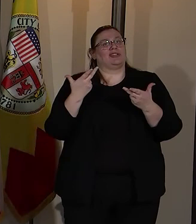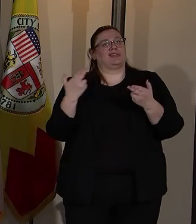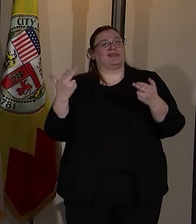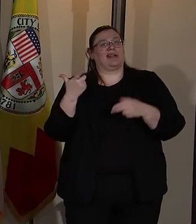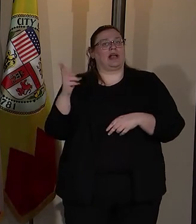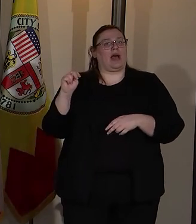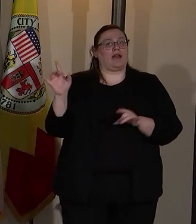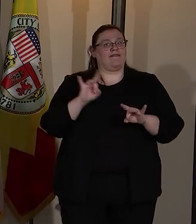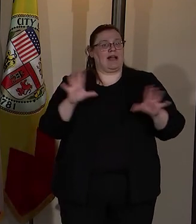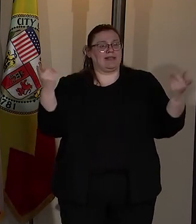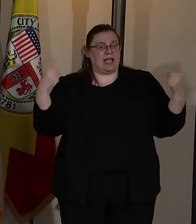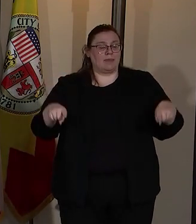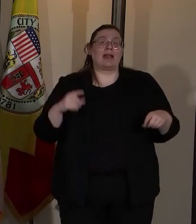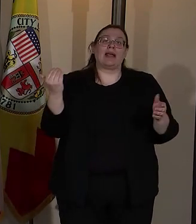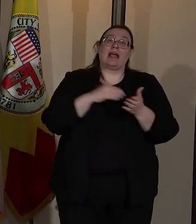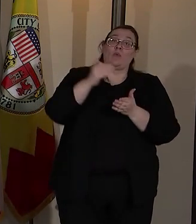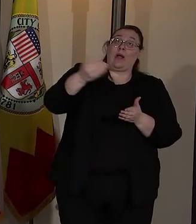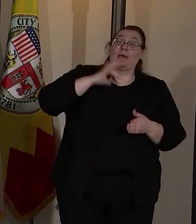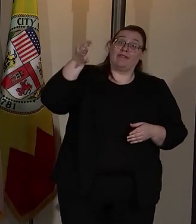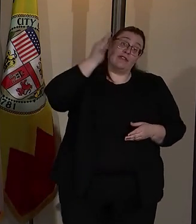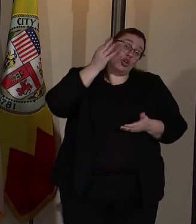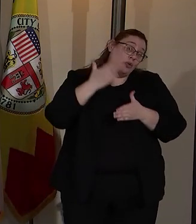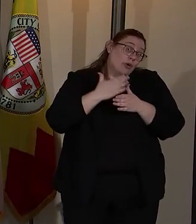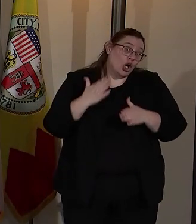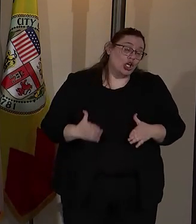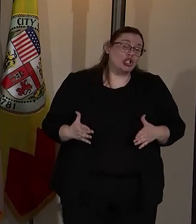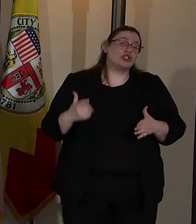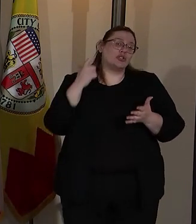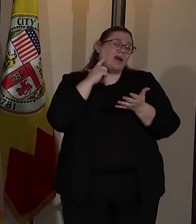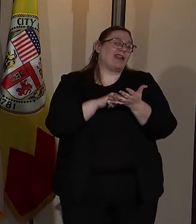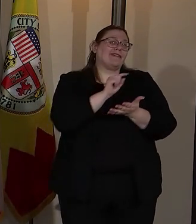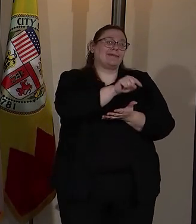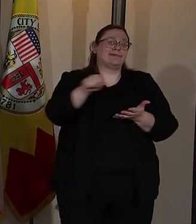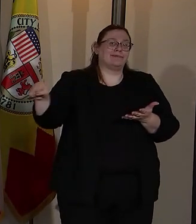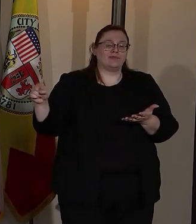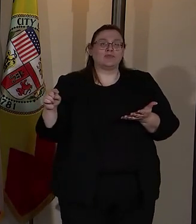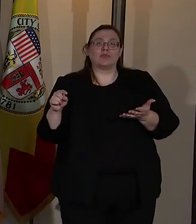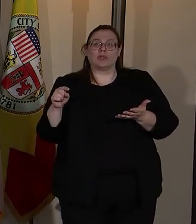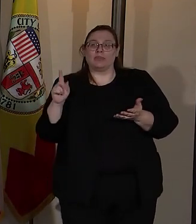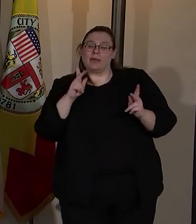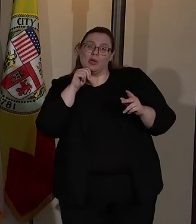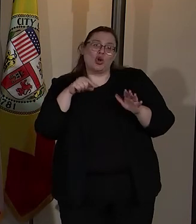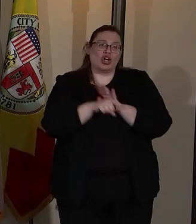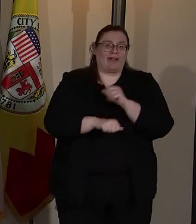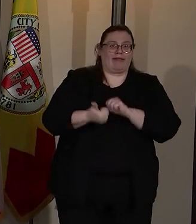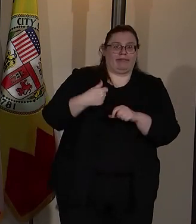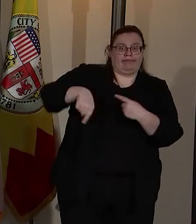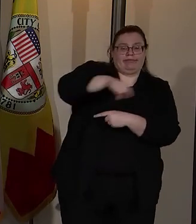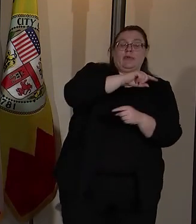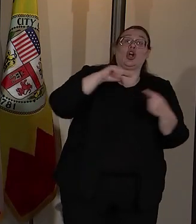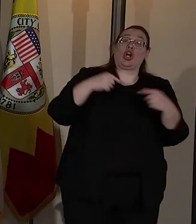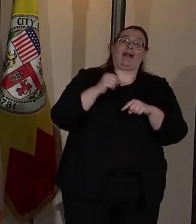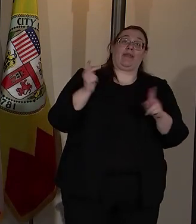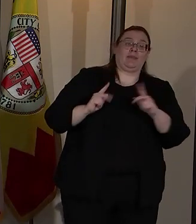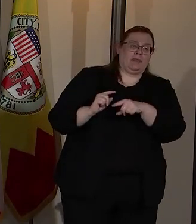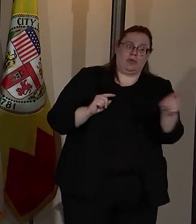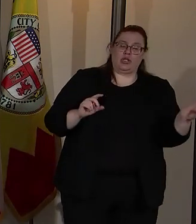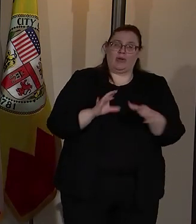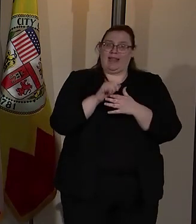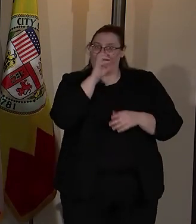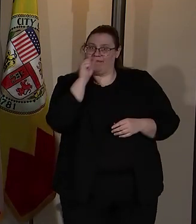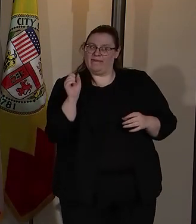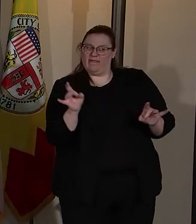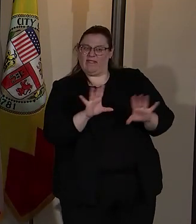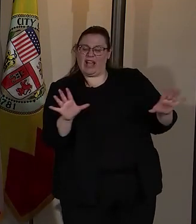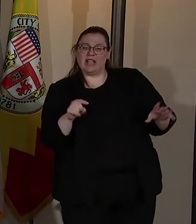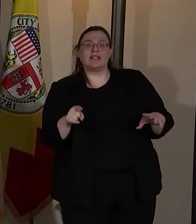and we welcome again our federal partners to identify those that are preying upon others and exacting that violence and I know